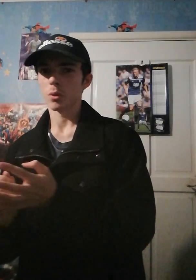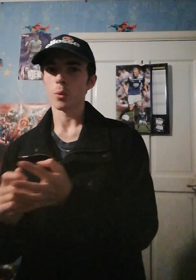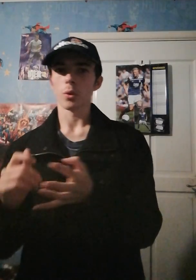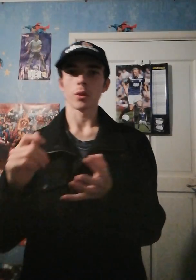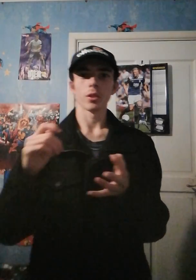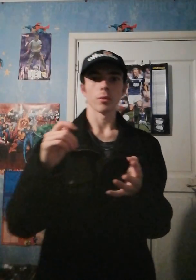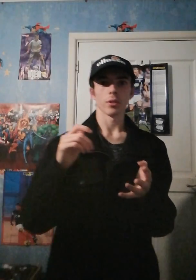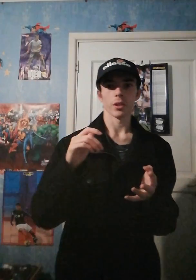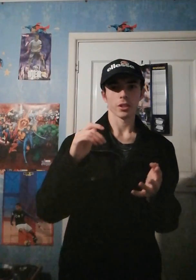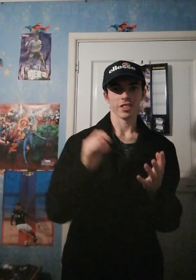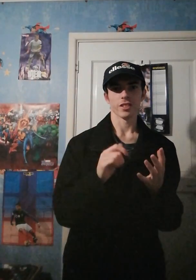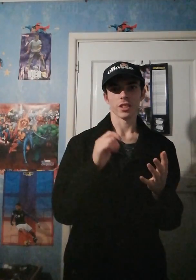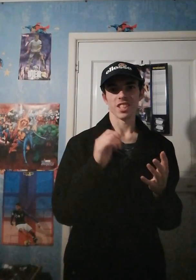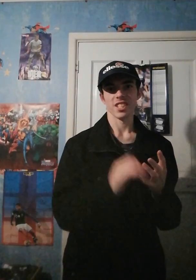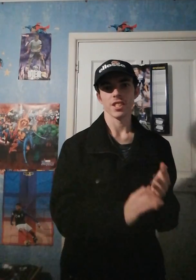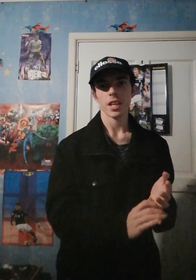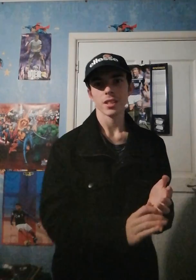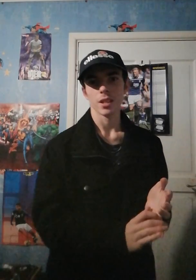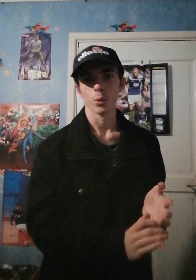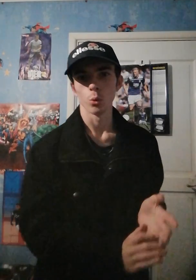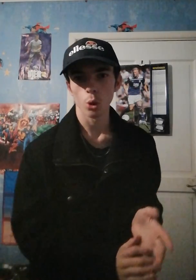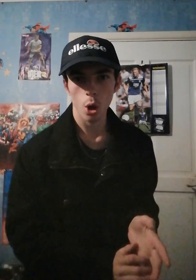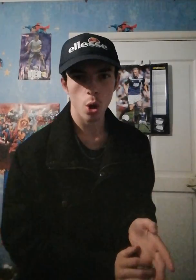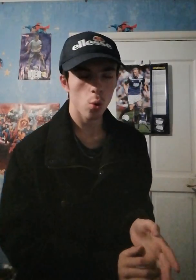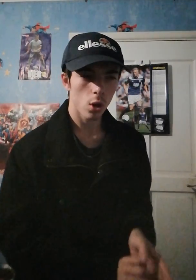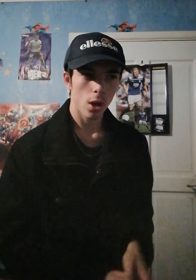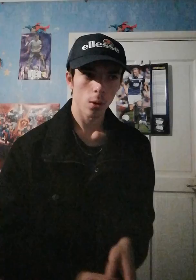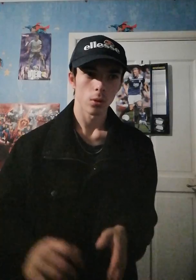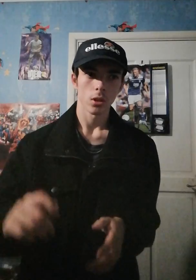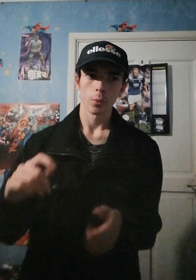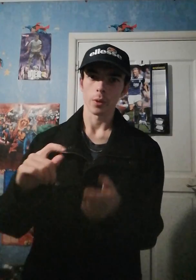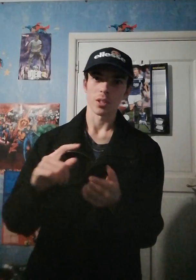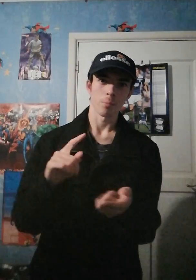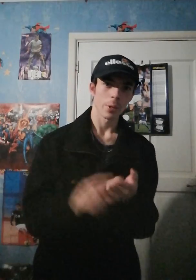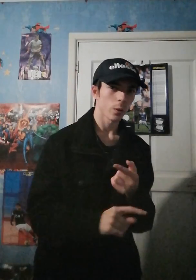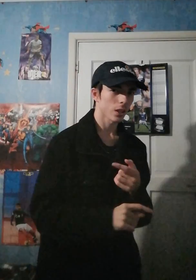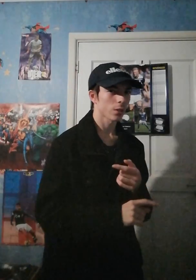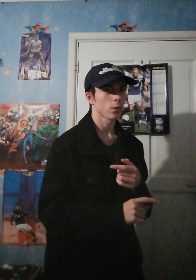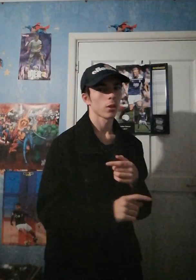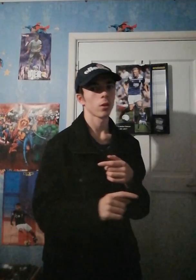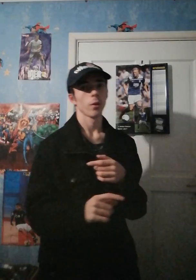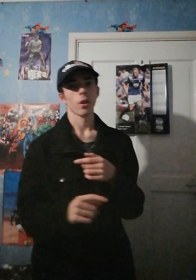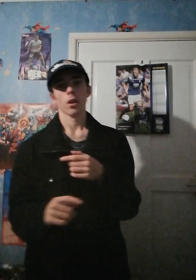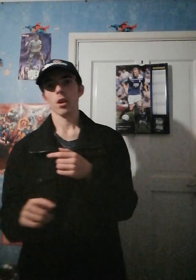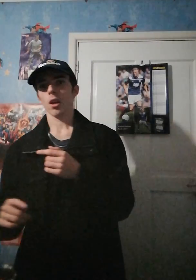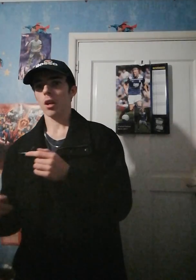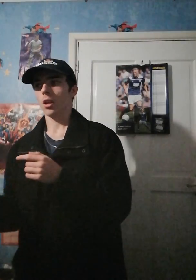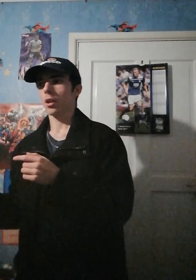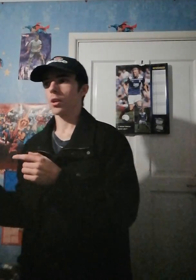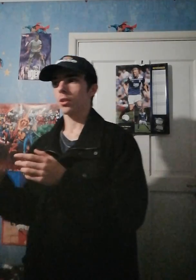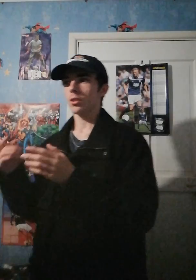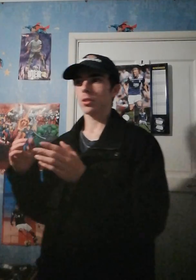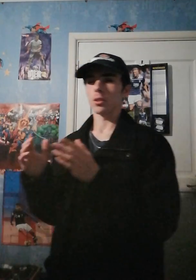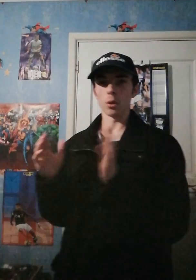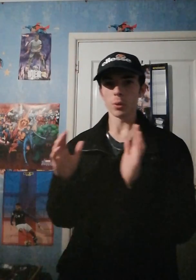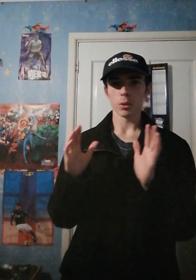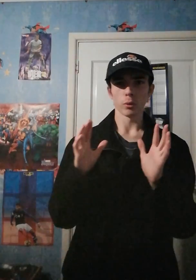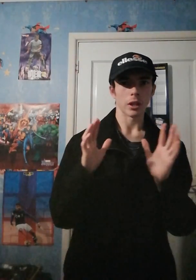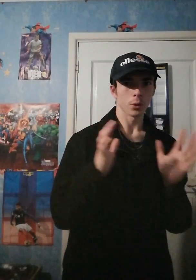He won't go to the Jets. They're too low. won't go to the Bills. They're too low. There's so many teams that are